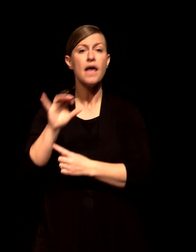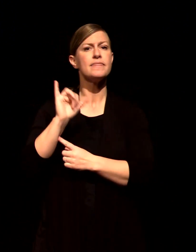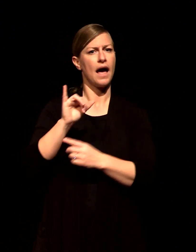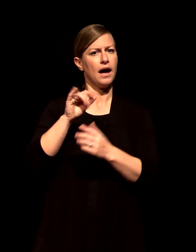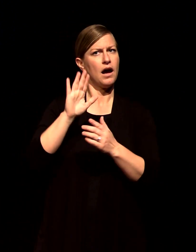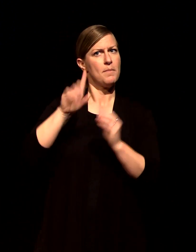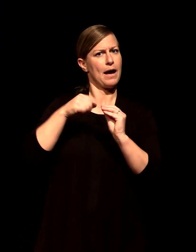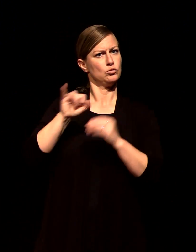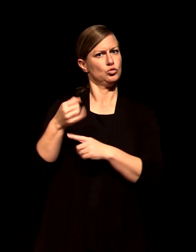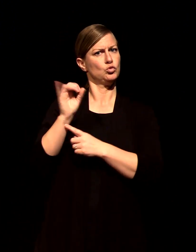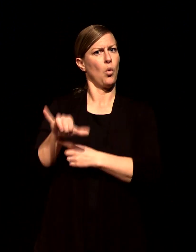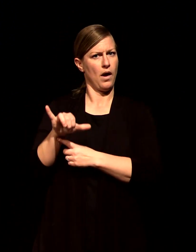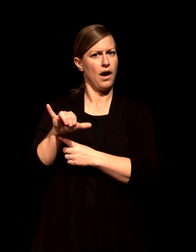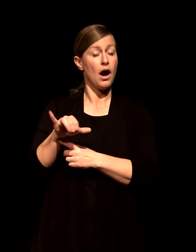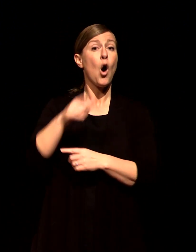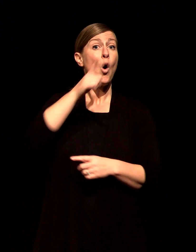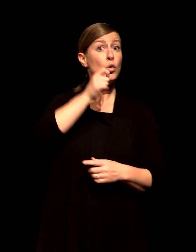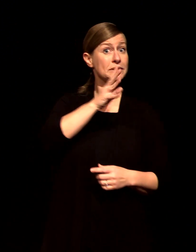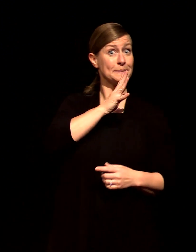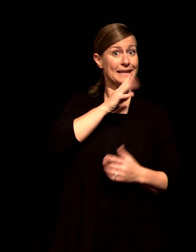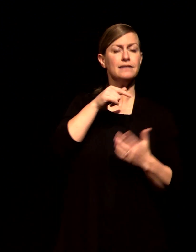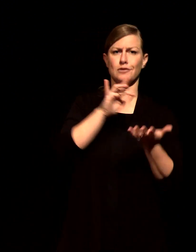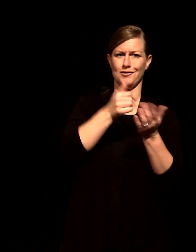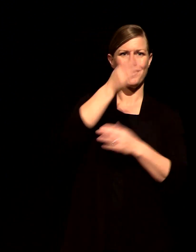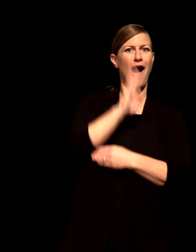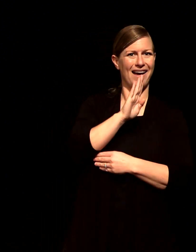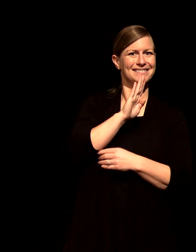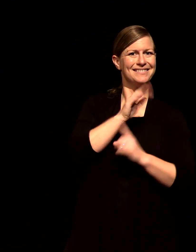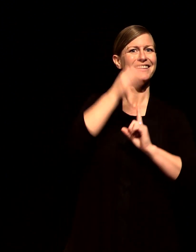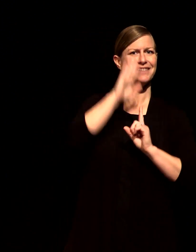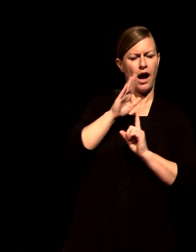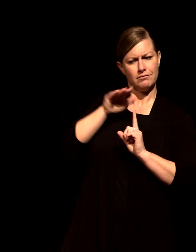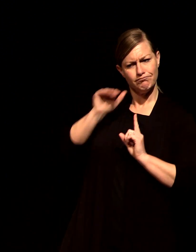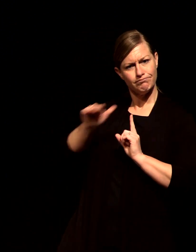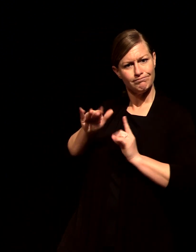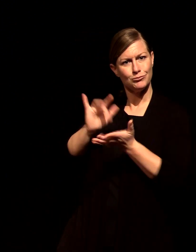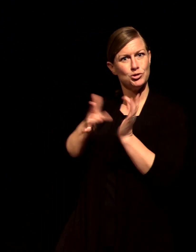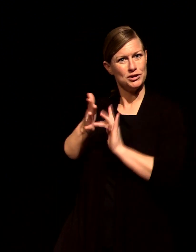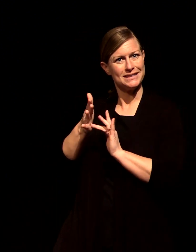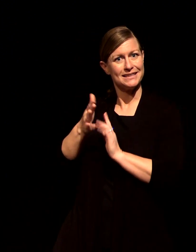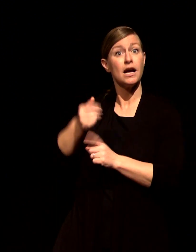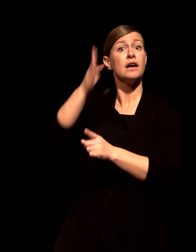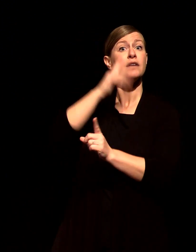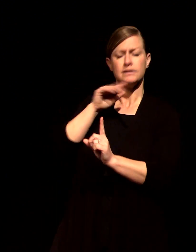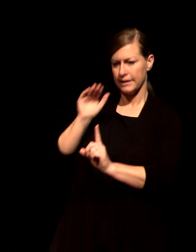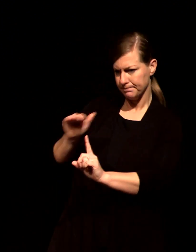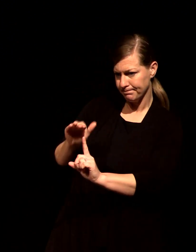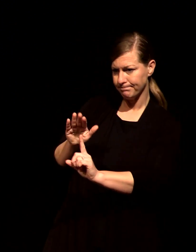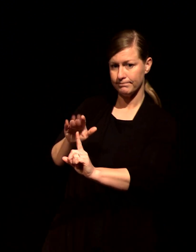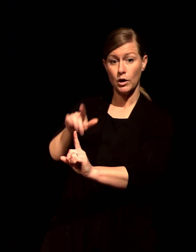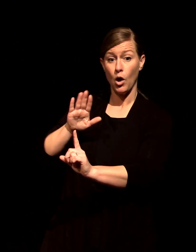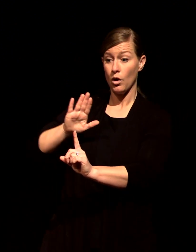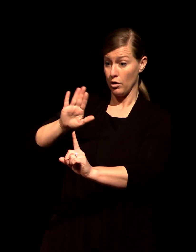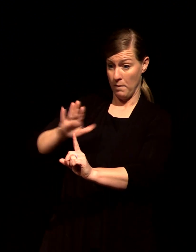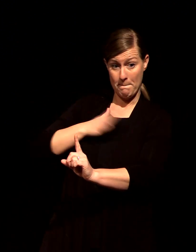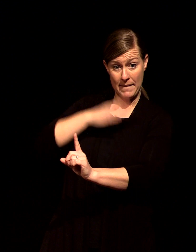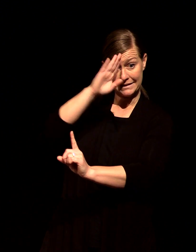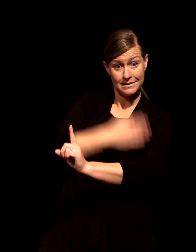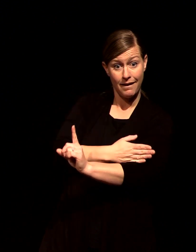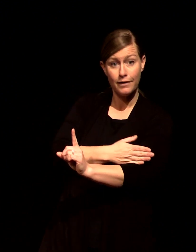45 but to the son he says your throne oh God endures forever and ever